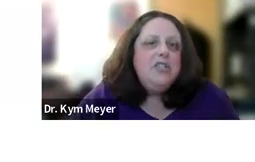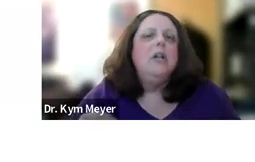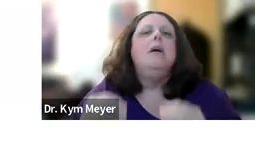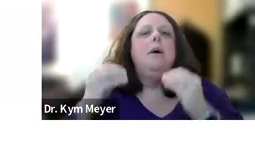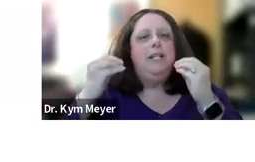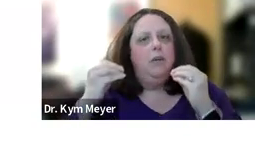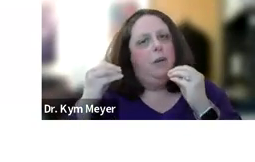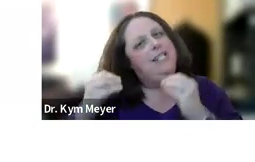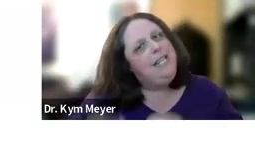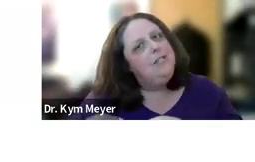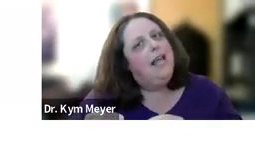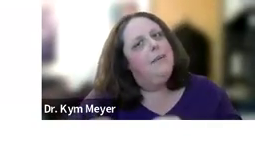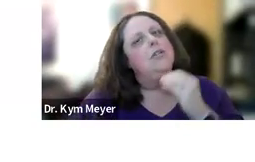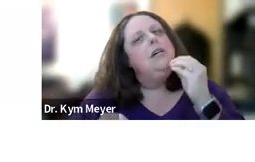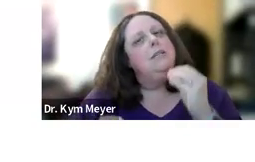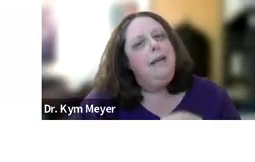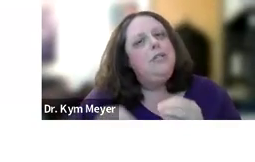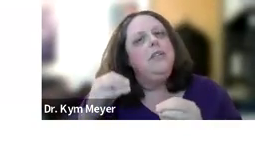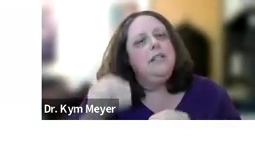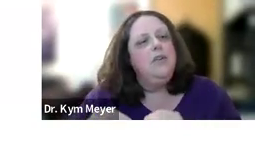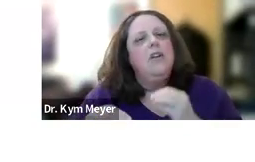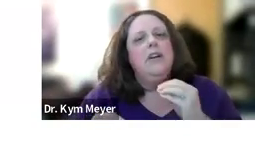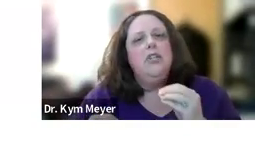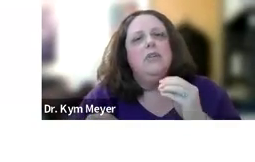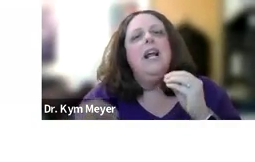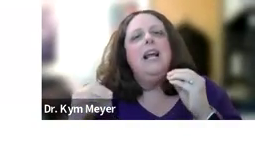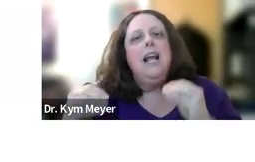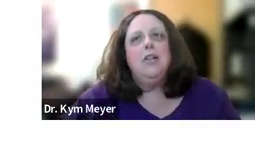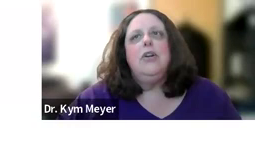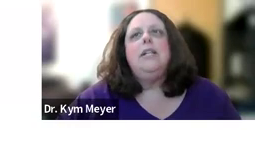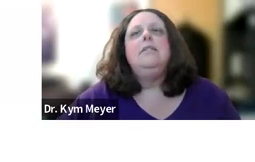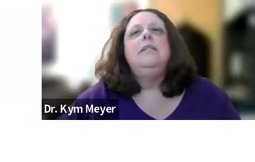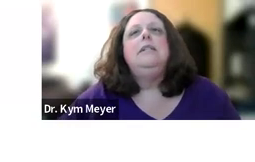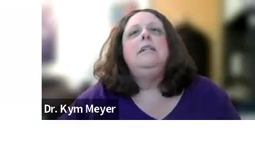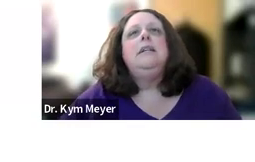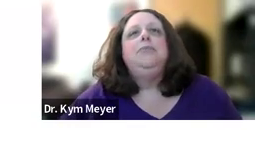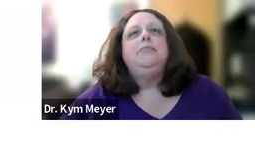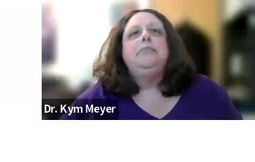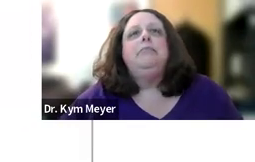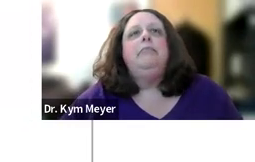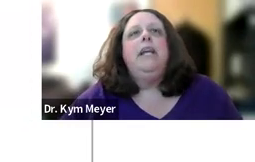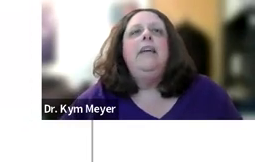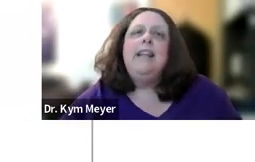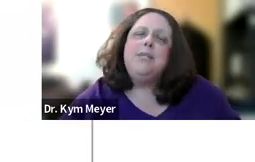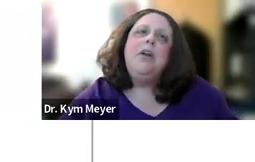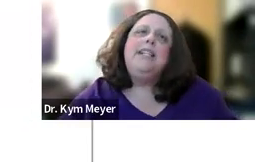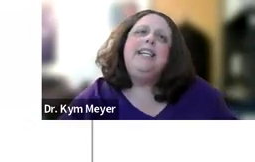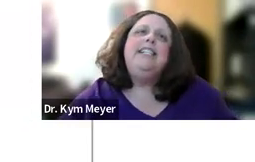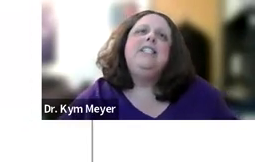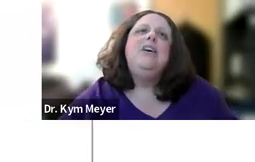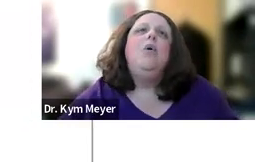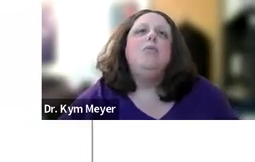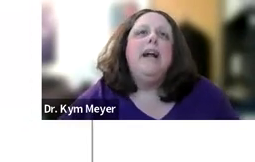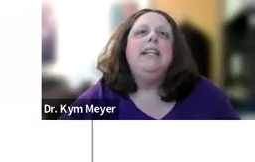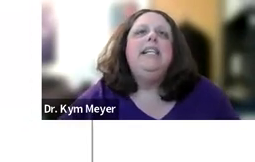intentional about the way we teach language to make sure that deaf and hard of hearing children can learn it. And the last part of that